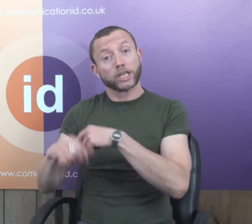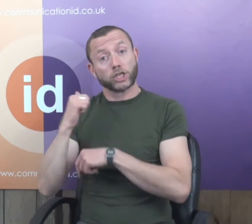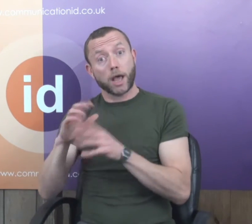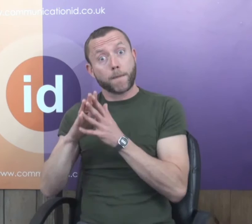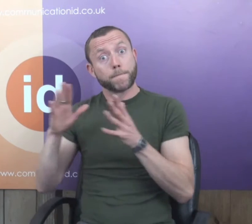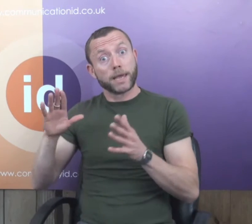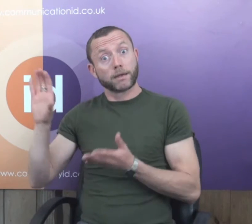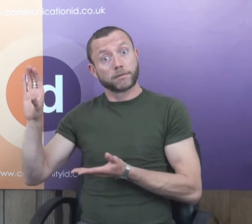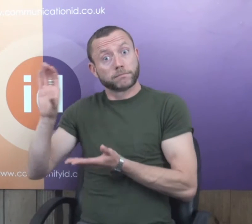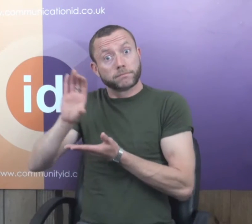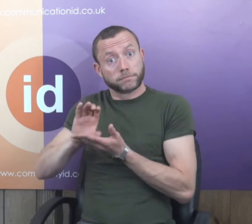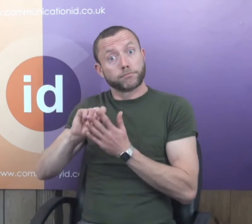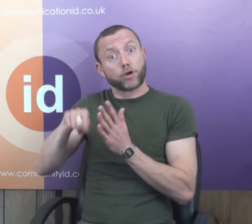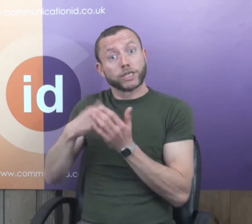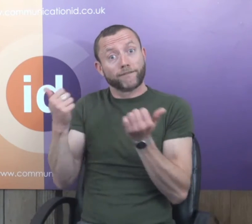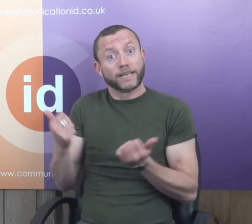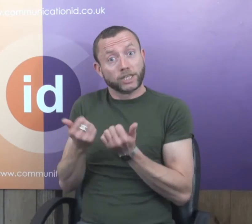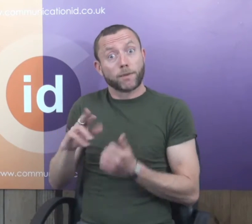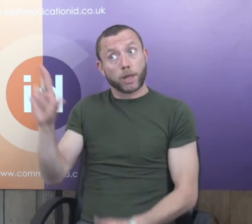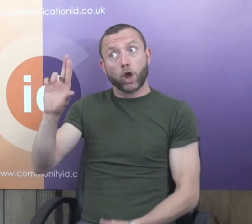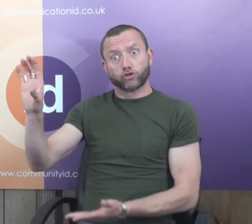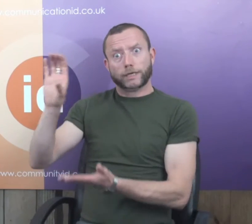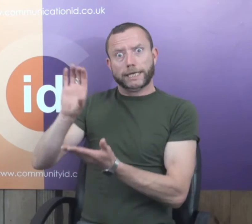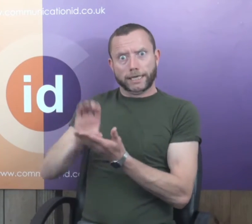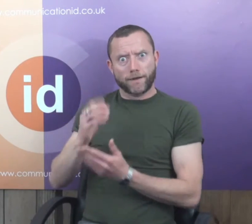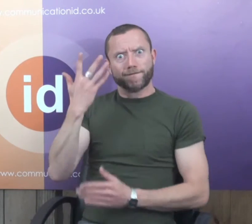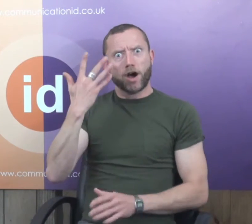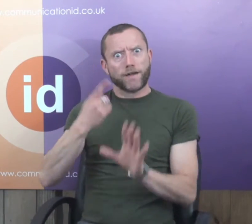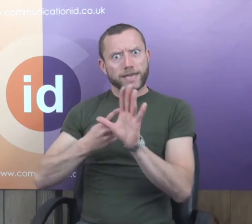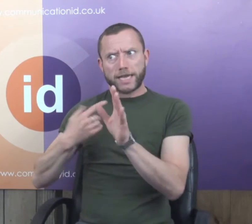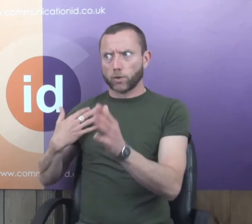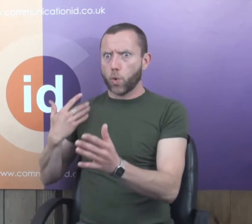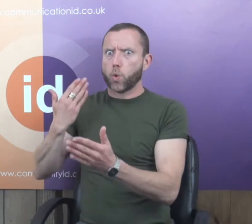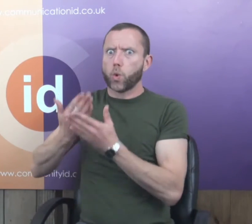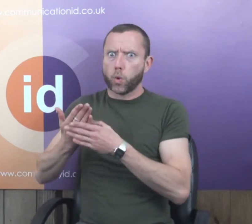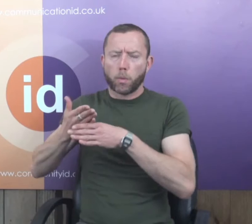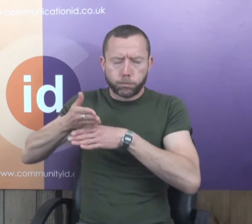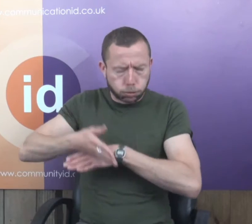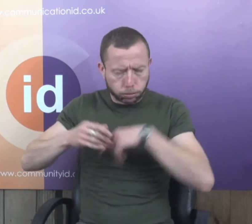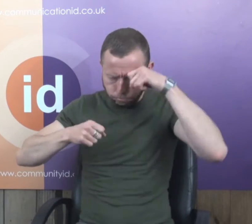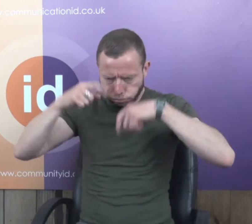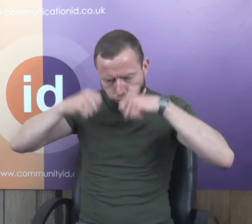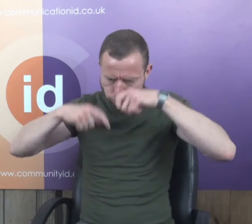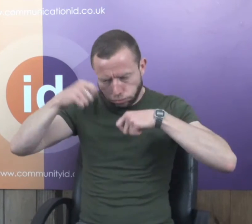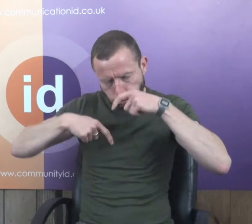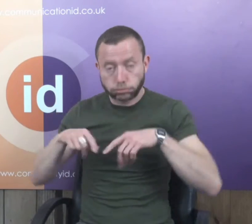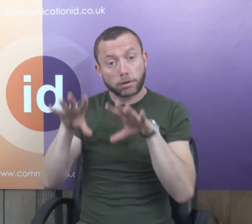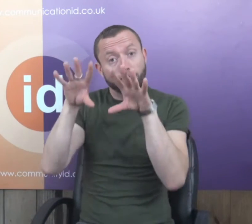everything they do. Last year we had a big lottery funded project that finished after working tirelessly